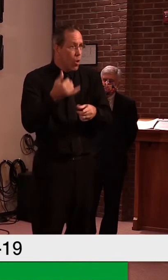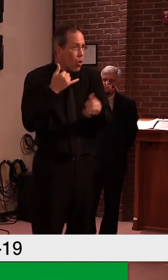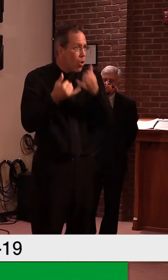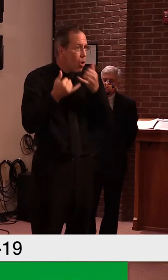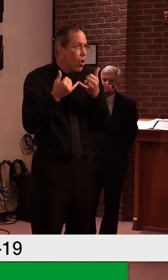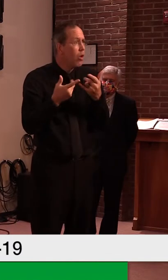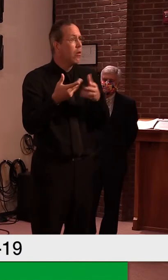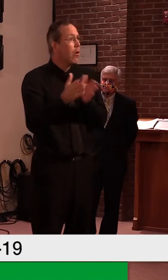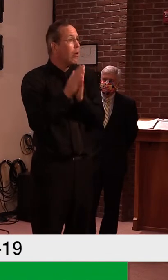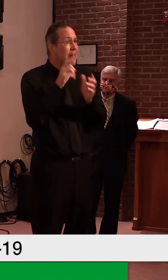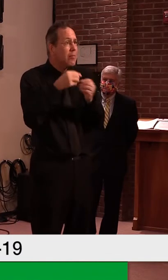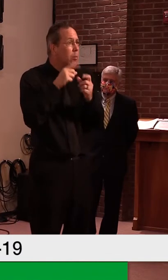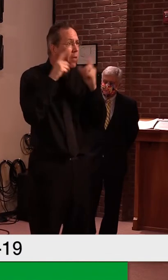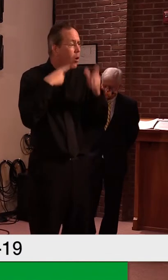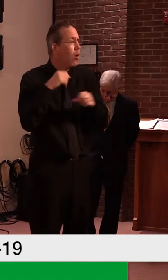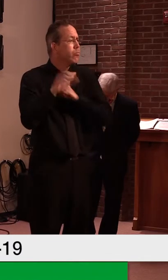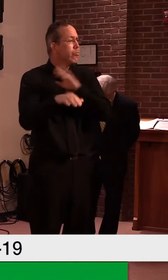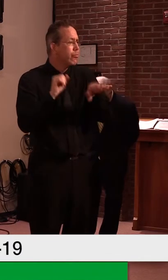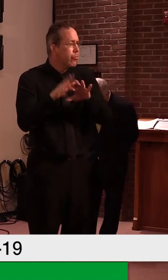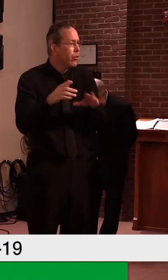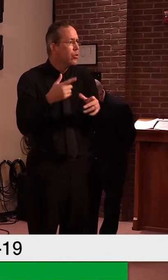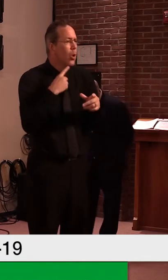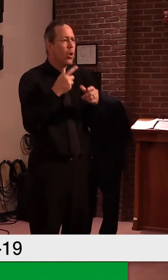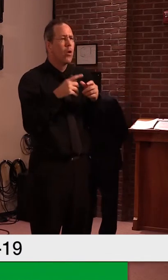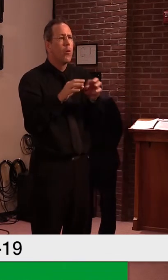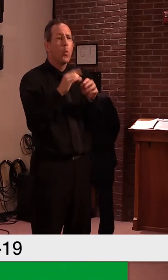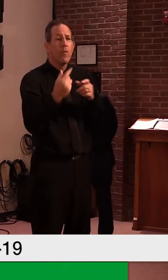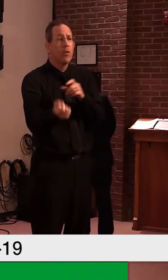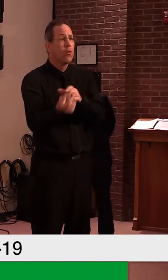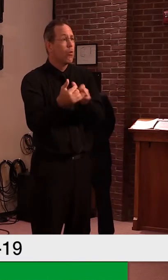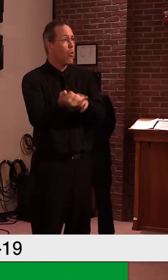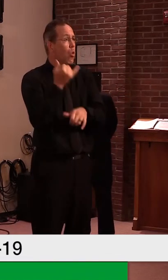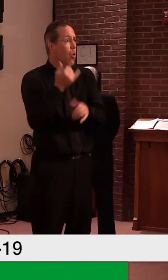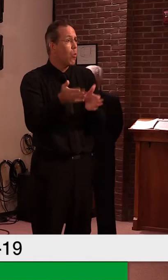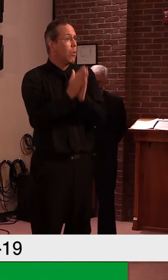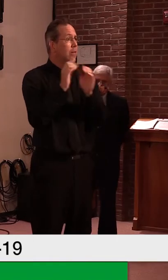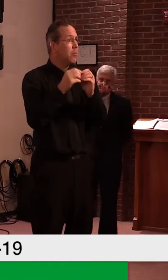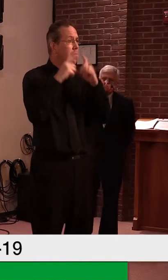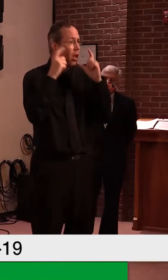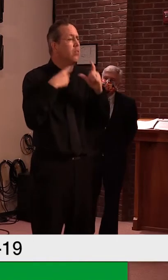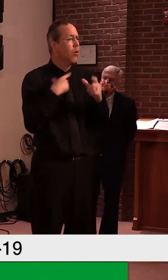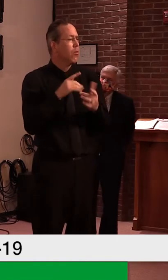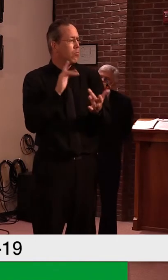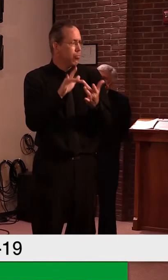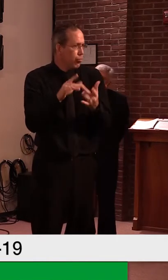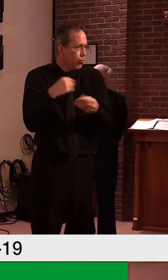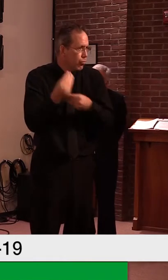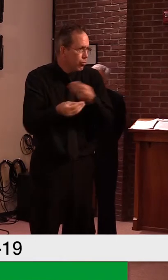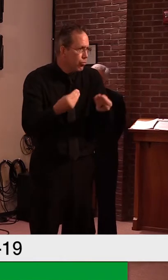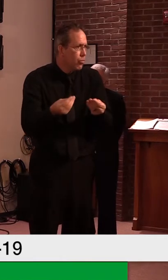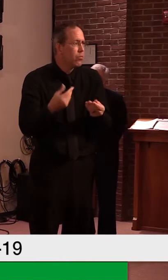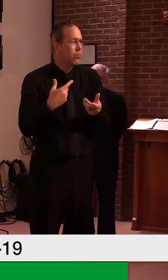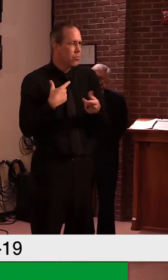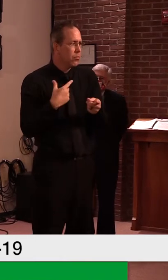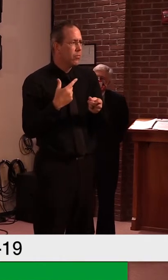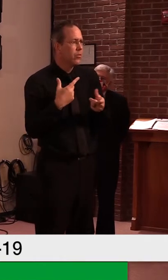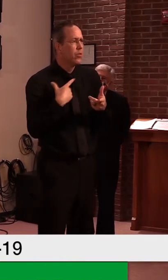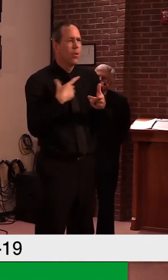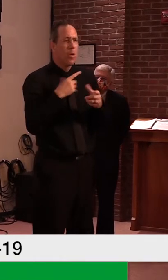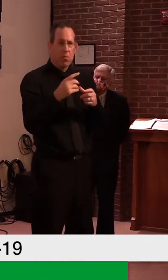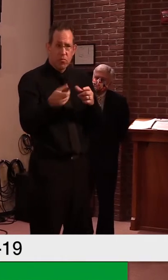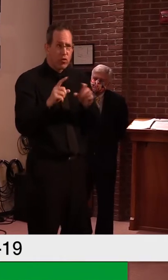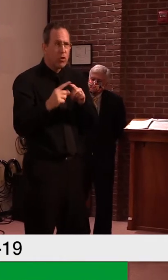places that are requesting them. So, uh, the plan, uh, is for next week for those to be, uh, delivered to the